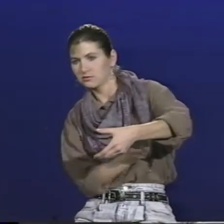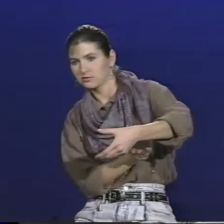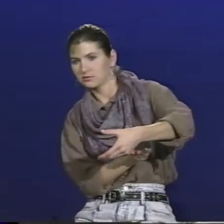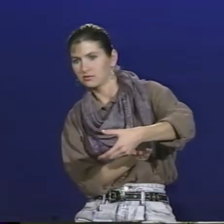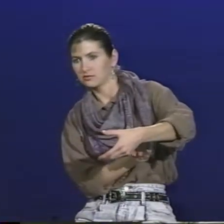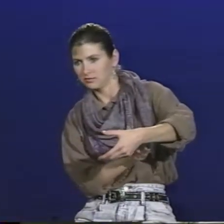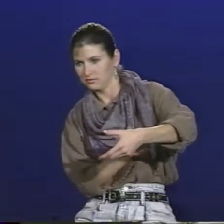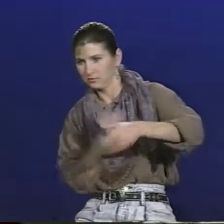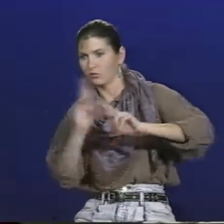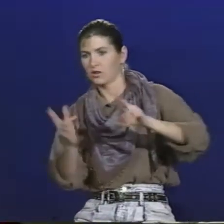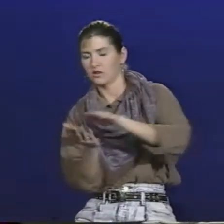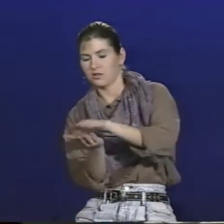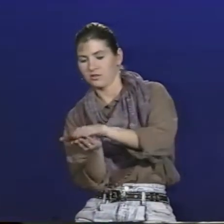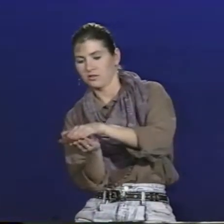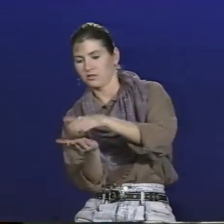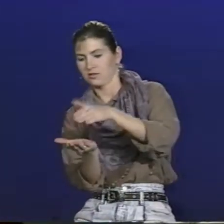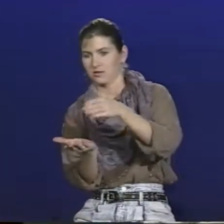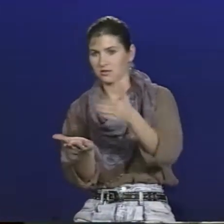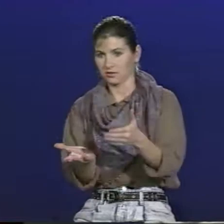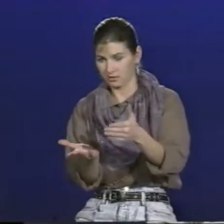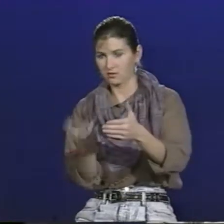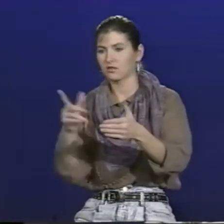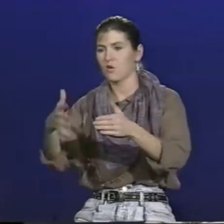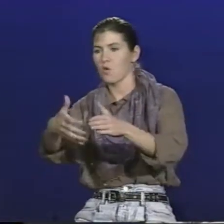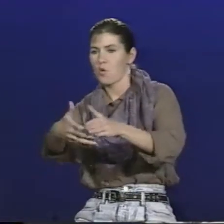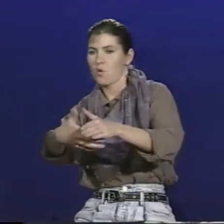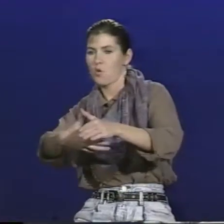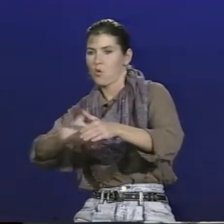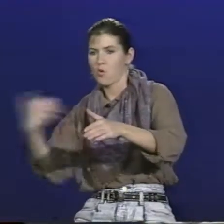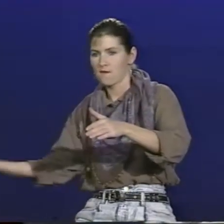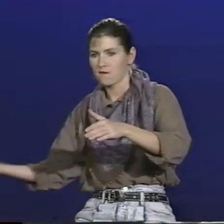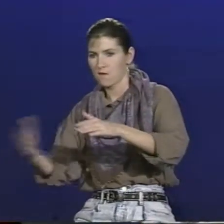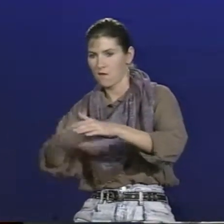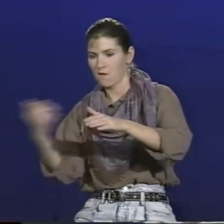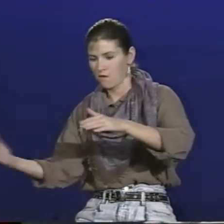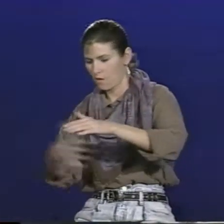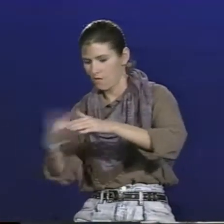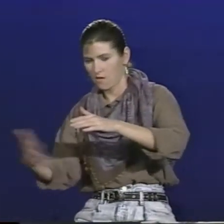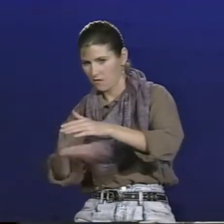You slice the fish lengthwise down the belly and gut the fish.